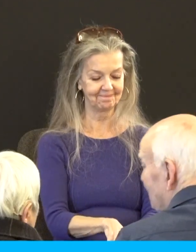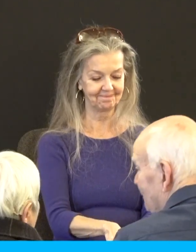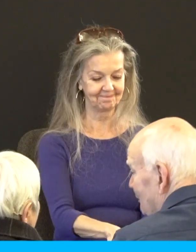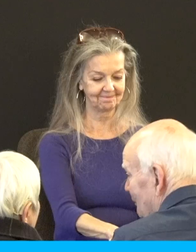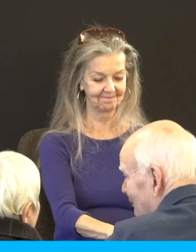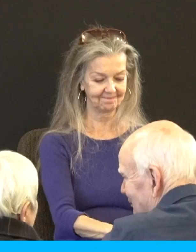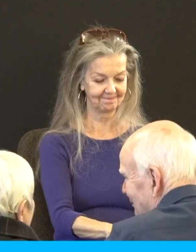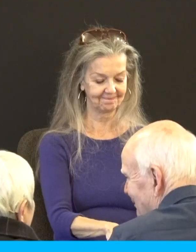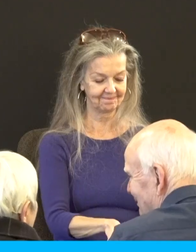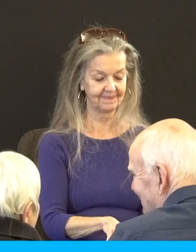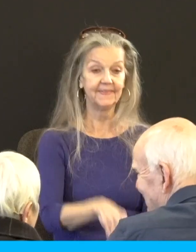God forbid